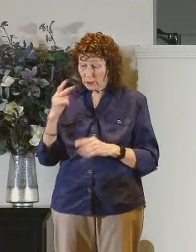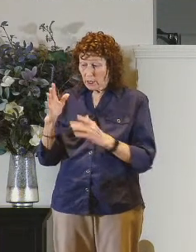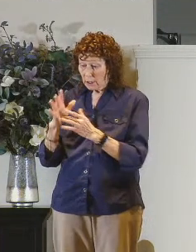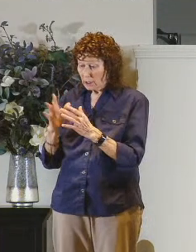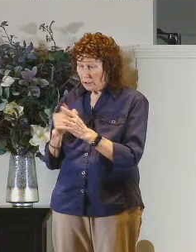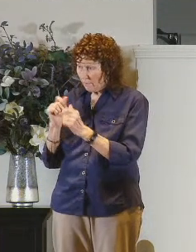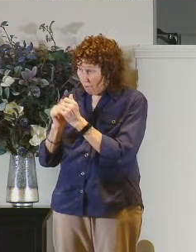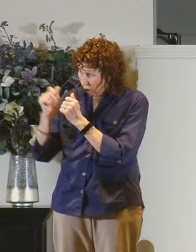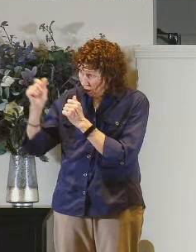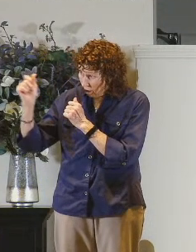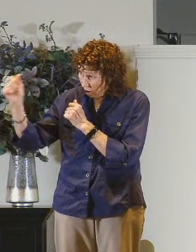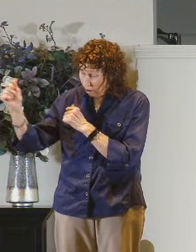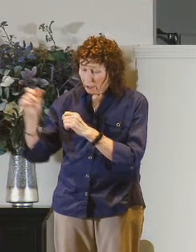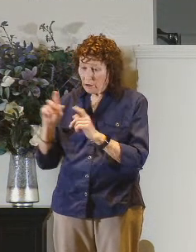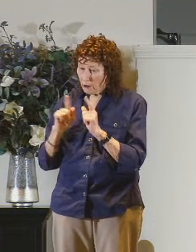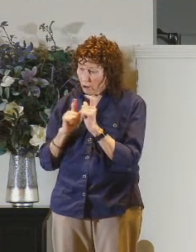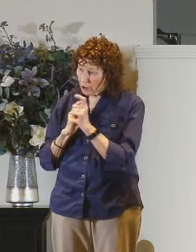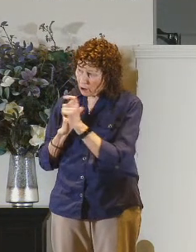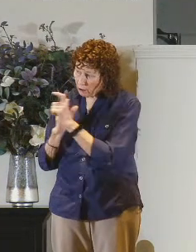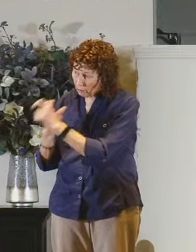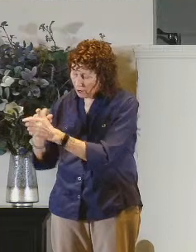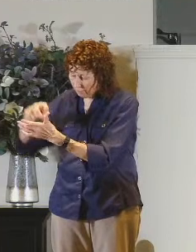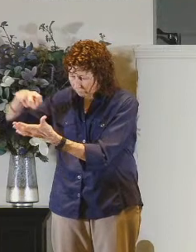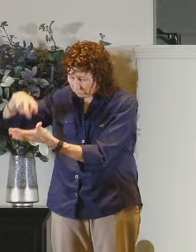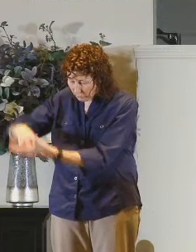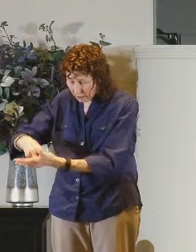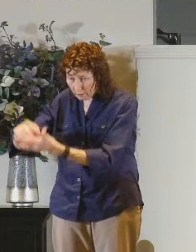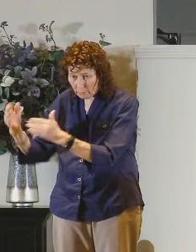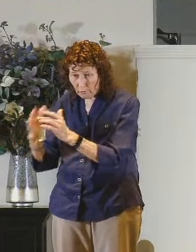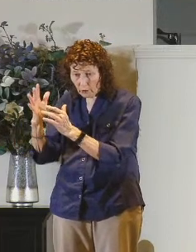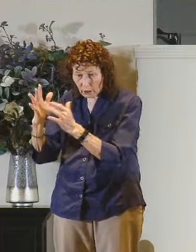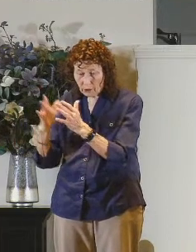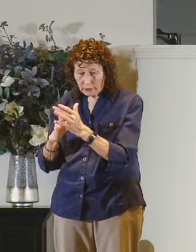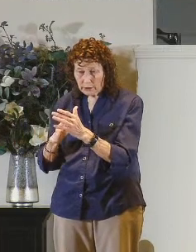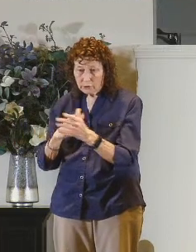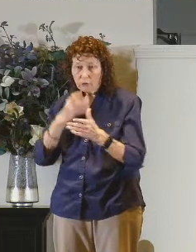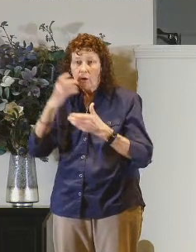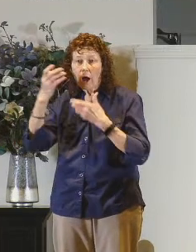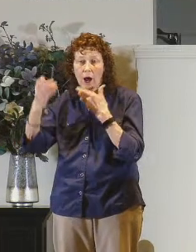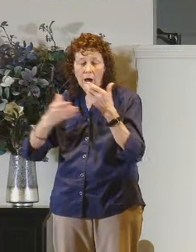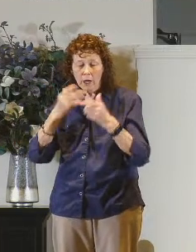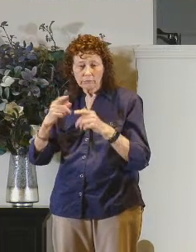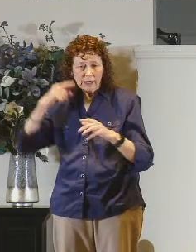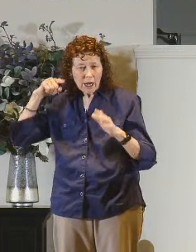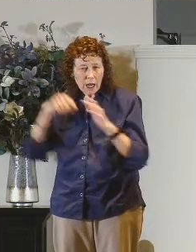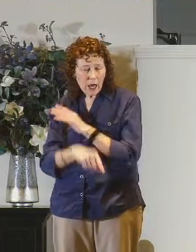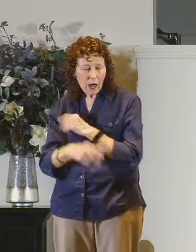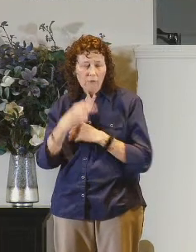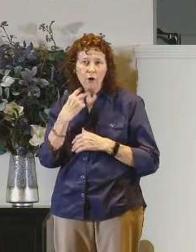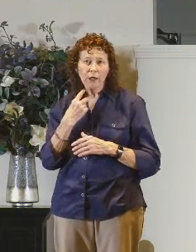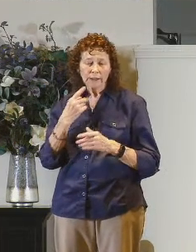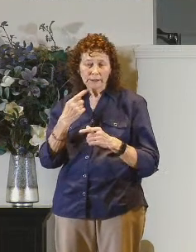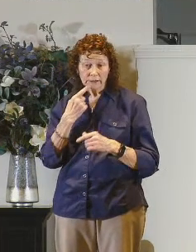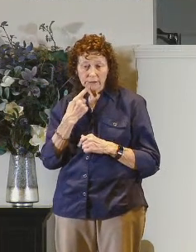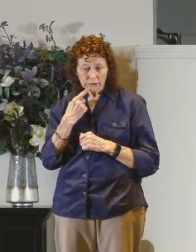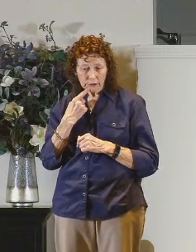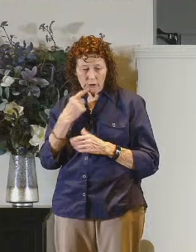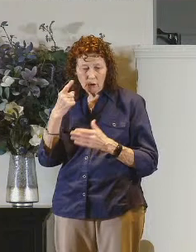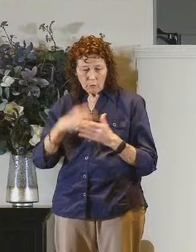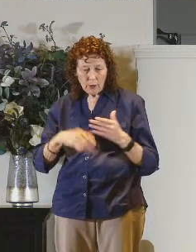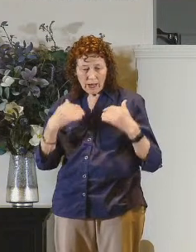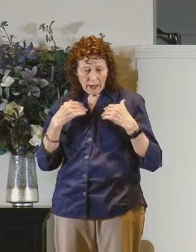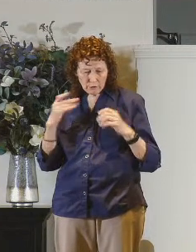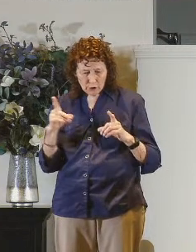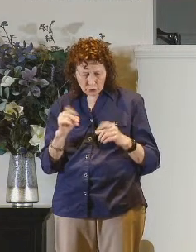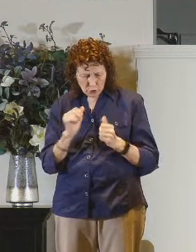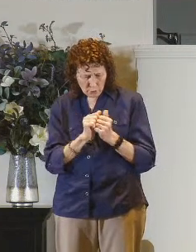from afar he ran and fell down before him and crying out with a loud voice he said what have you